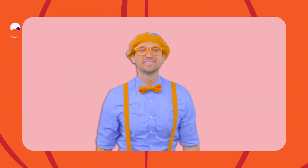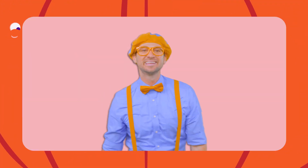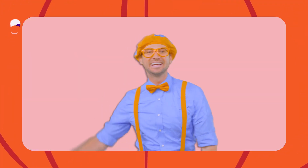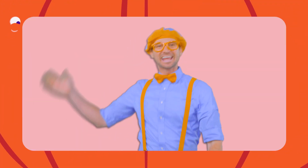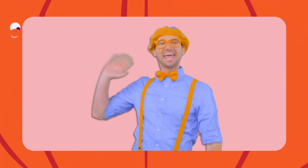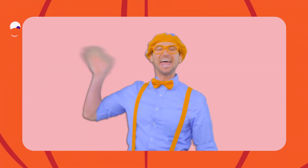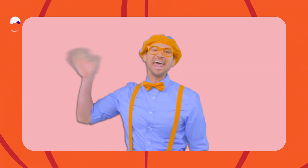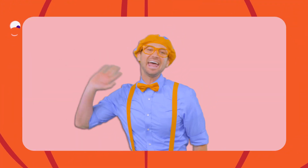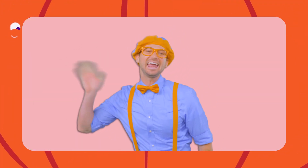Hey!